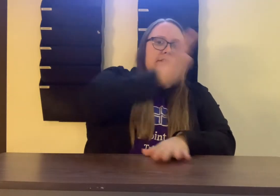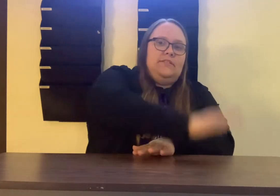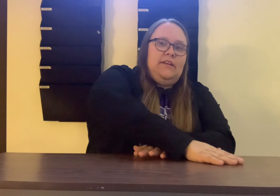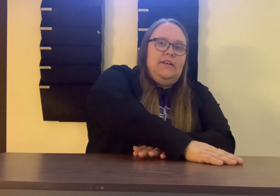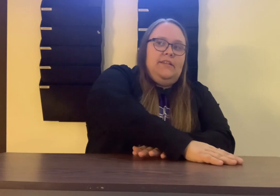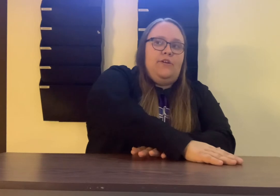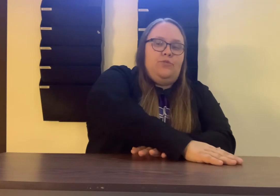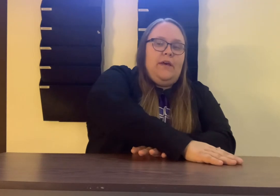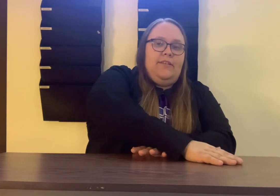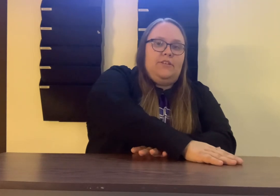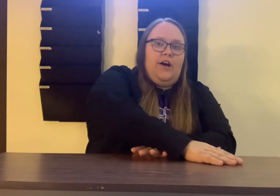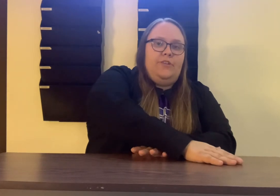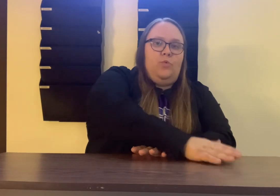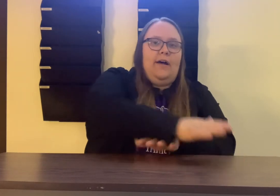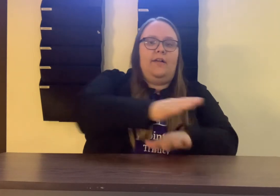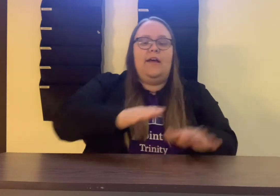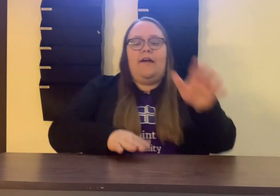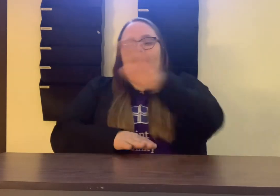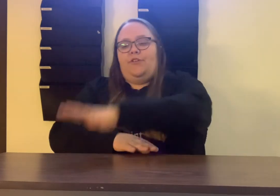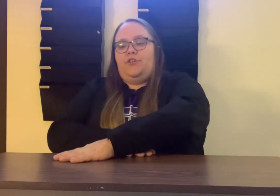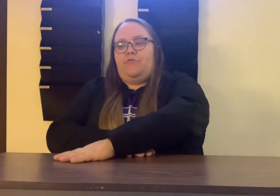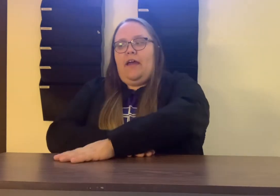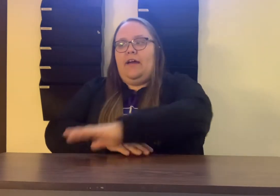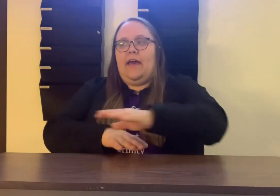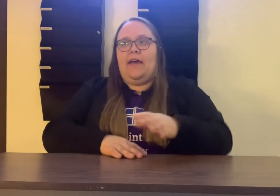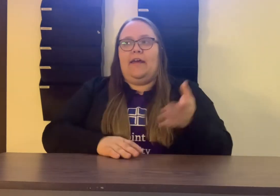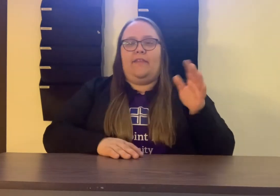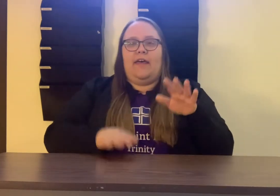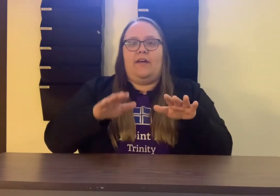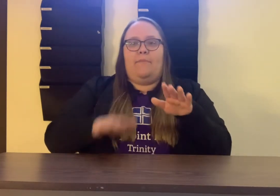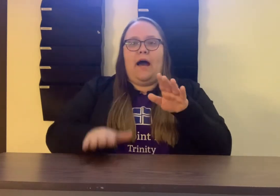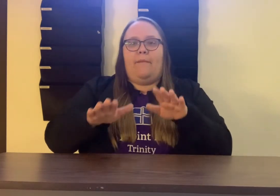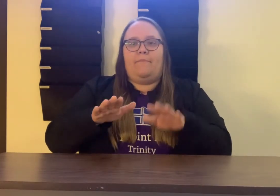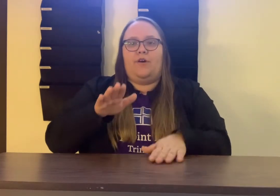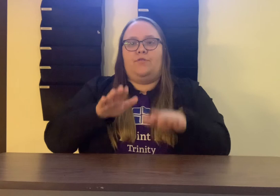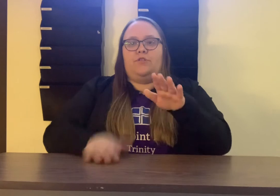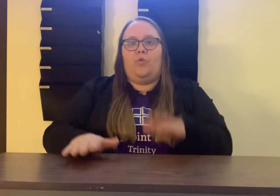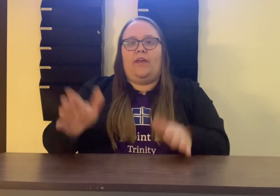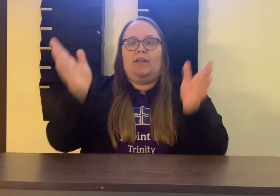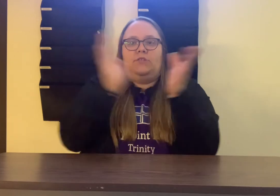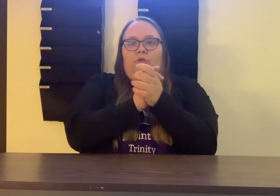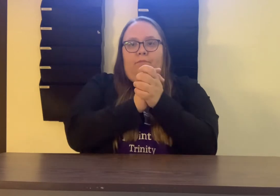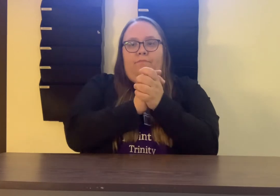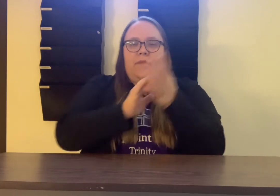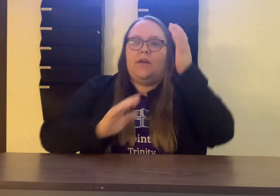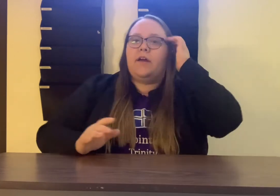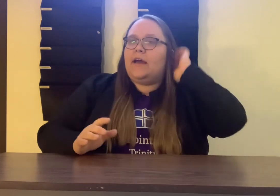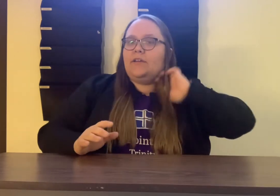that goes in the song as well. And then you'll do your right again and then the pop goes the weasel. Okay. So